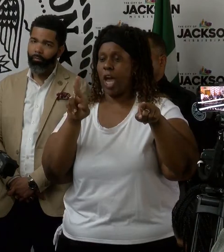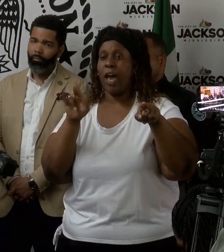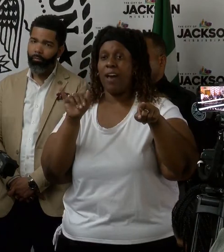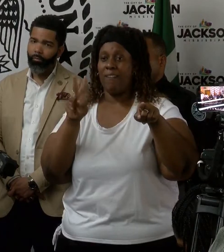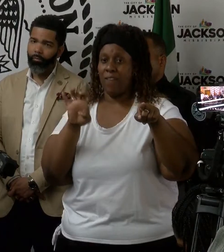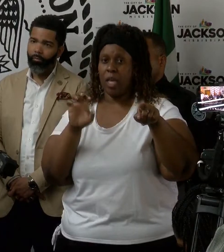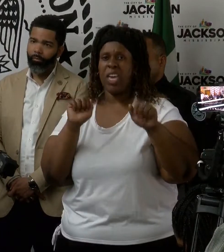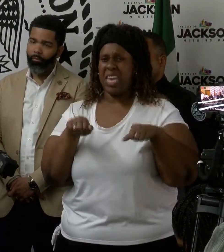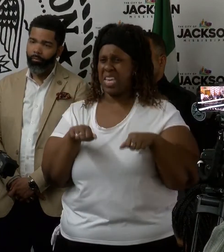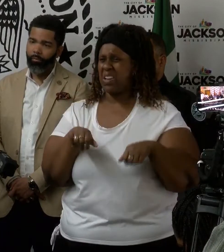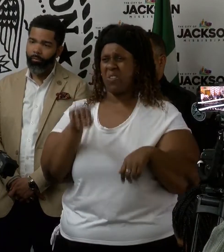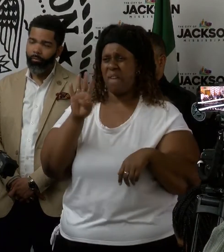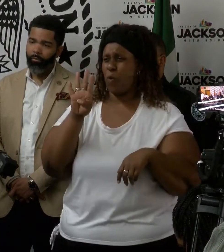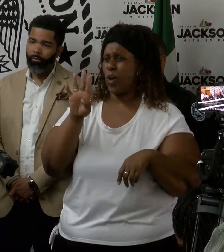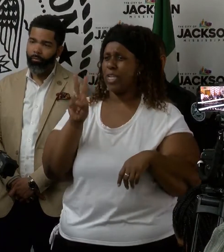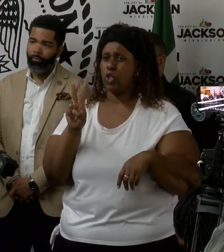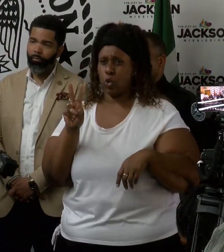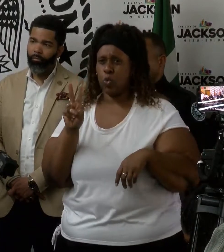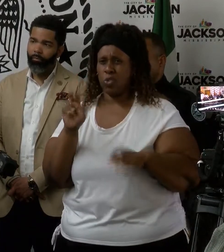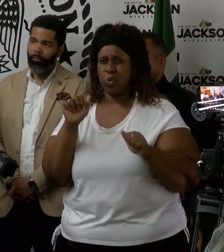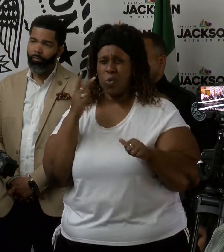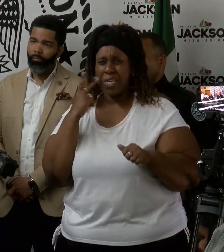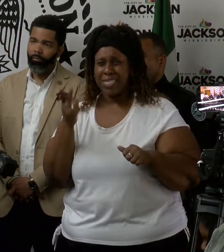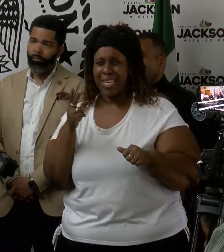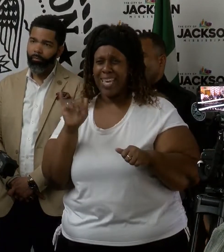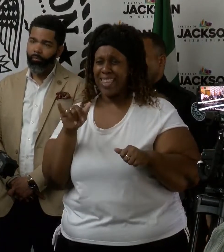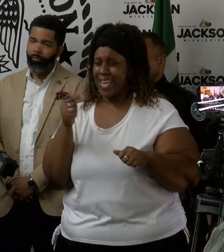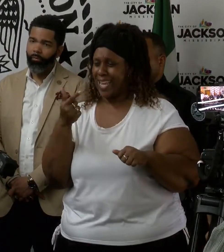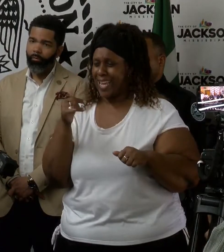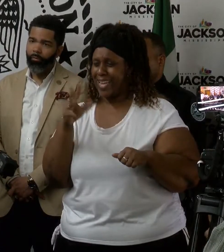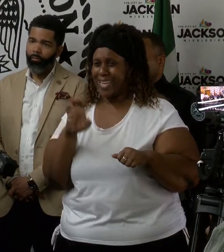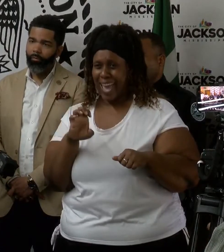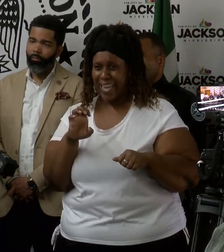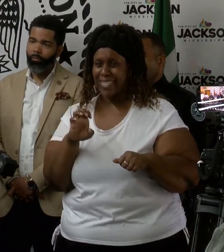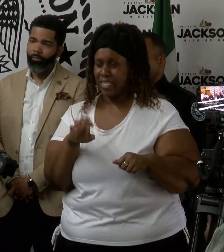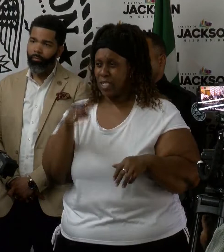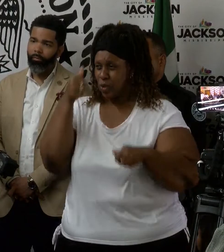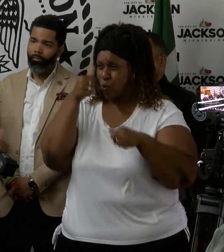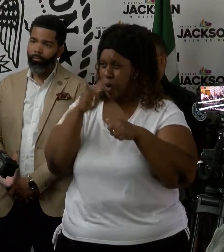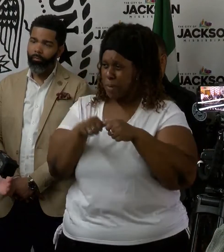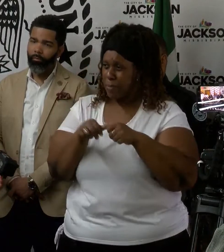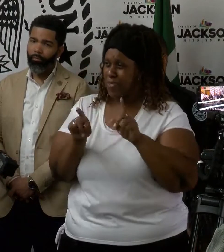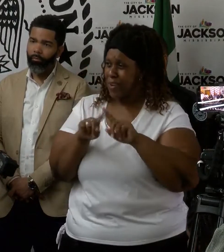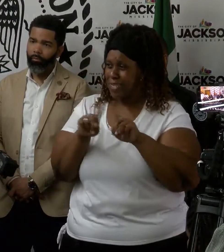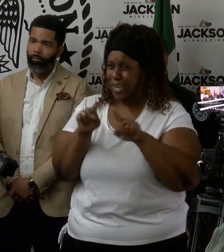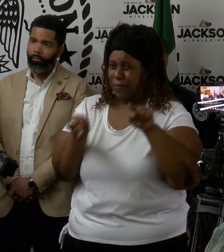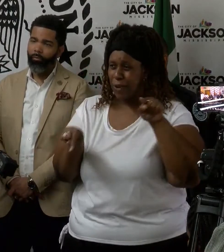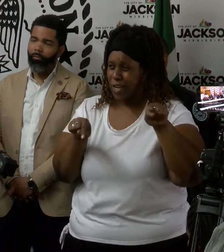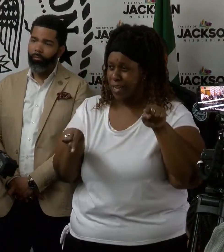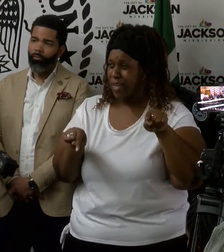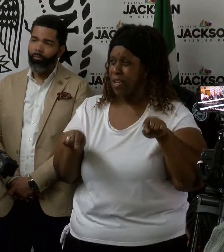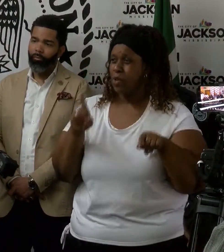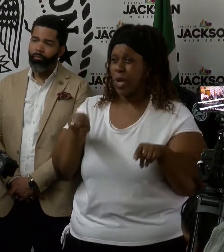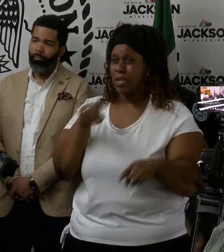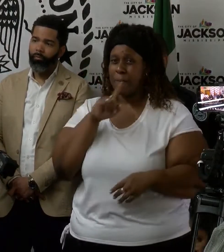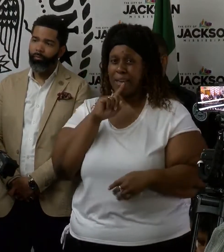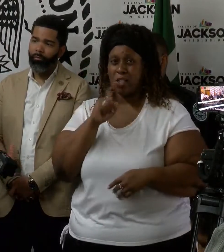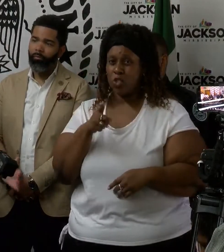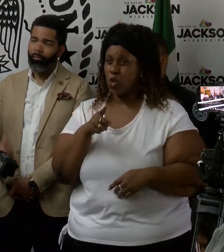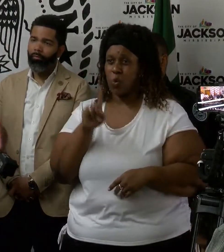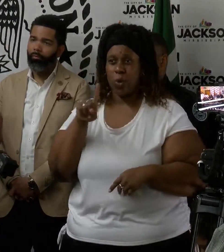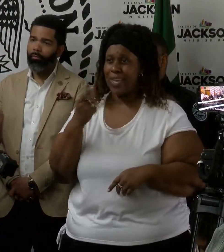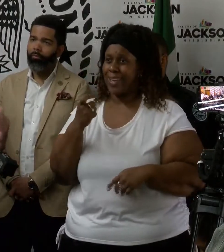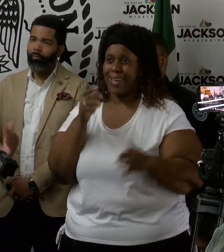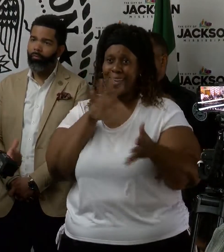approximately 42. There's a very difference. So you can watch those gauges. But remember, just there are a very different gauge. But you've got to make sure don't get